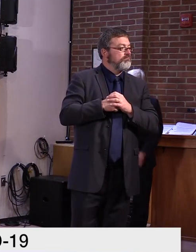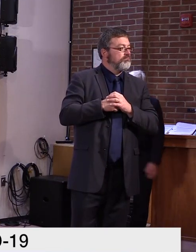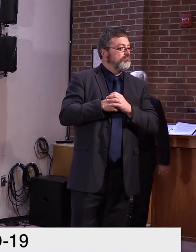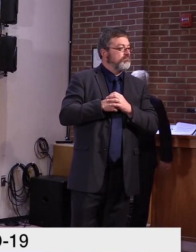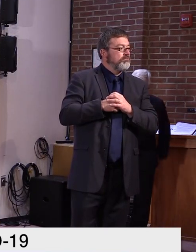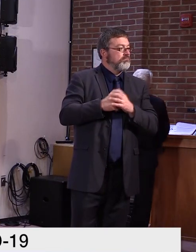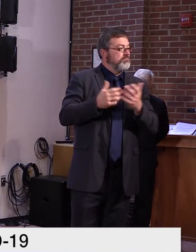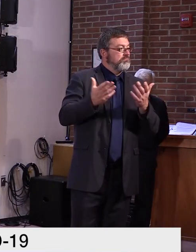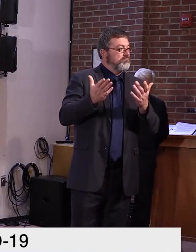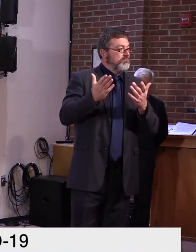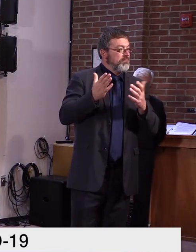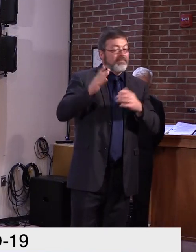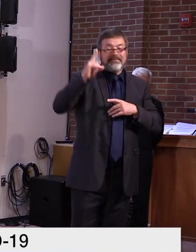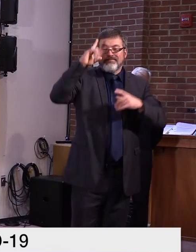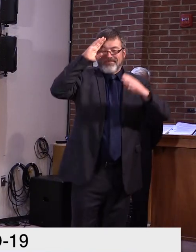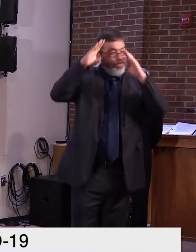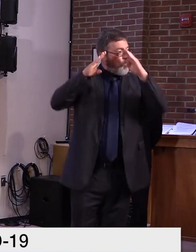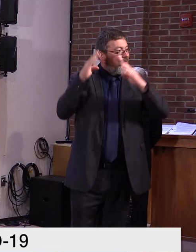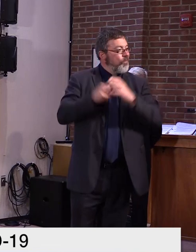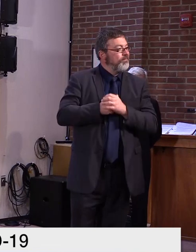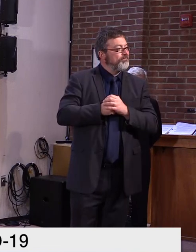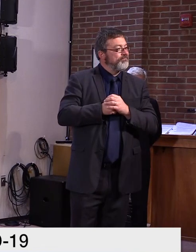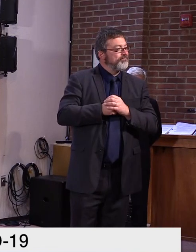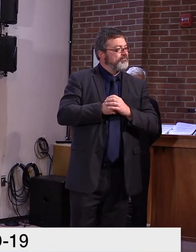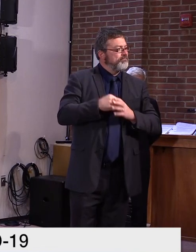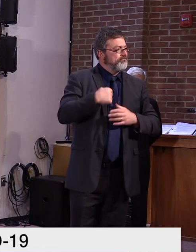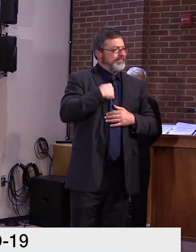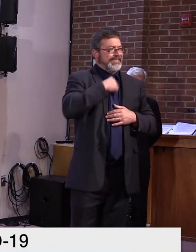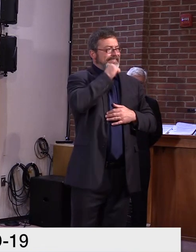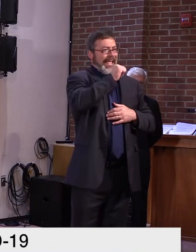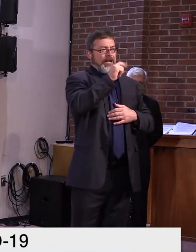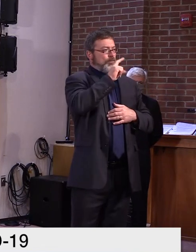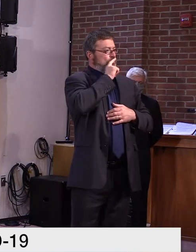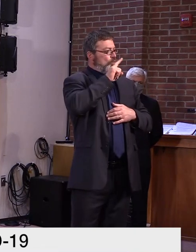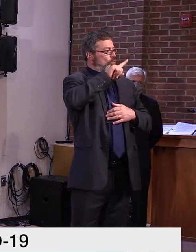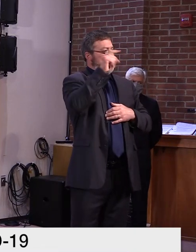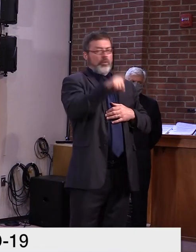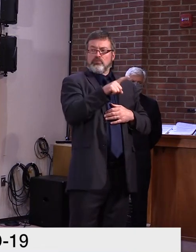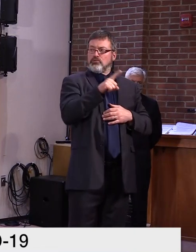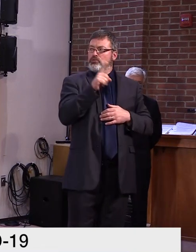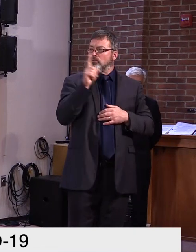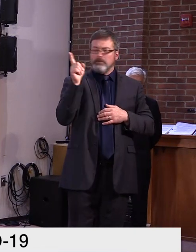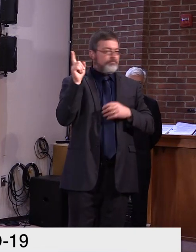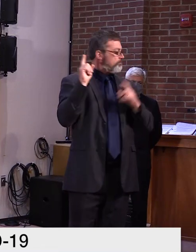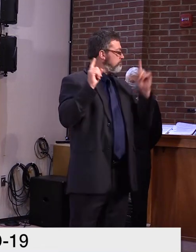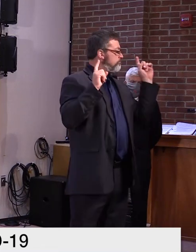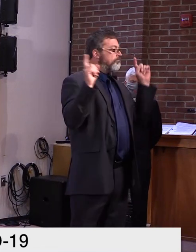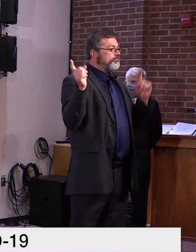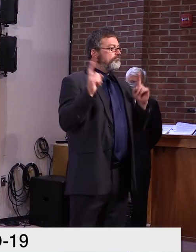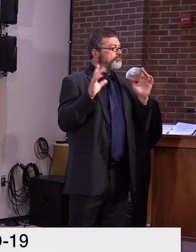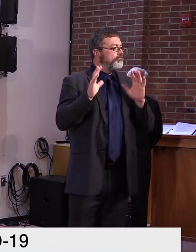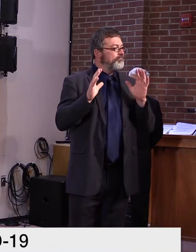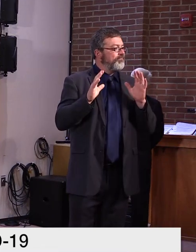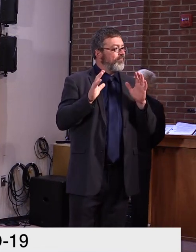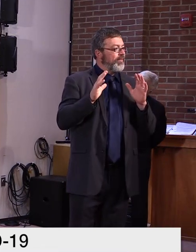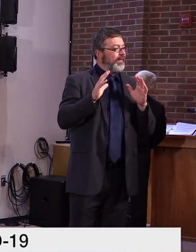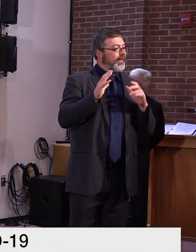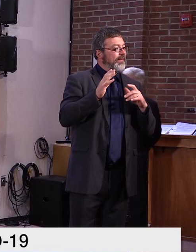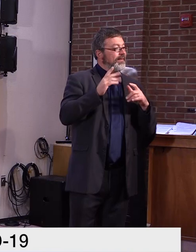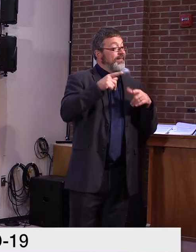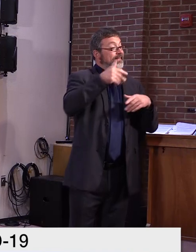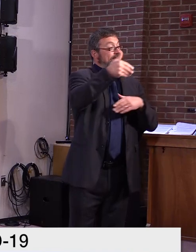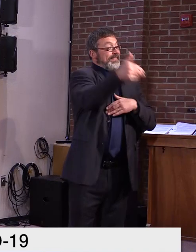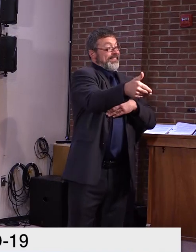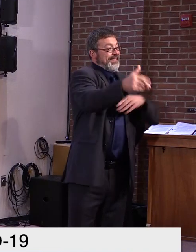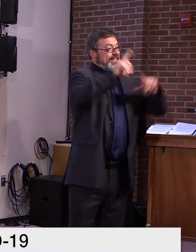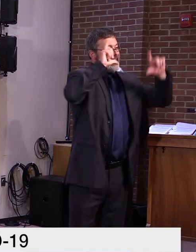Hi, I'm not sure to whom to direct this question, but it is about trick-or-treating and I'm